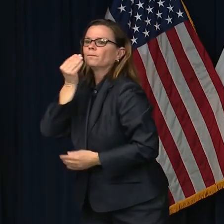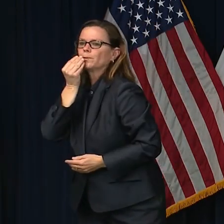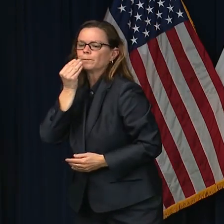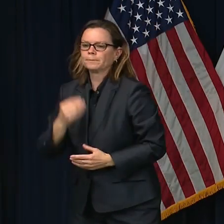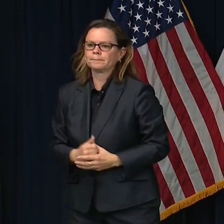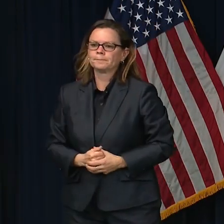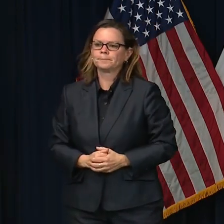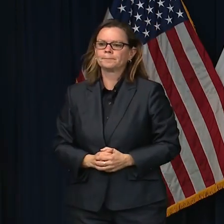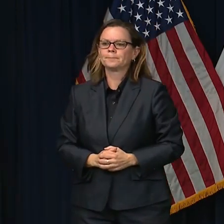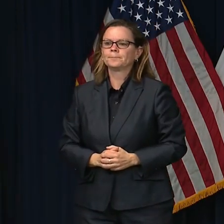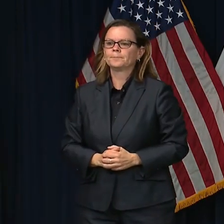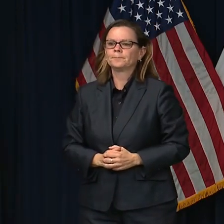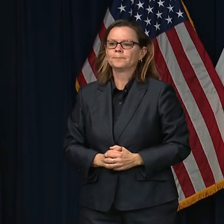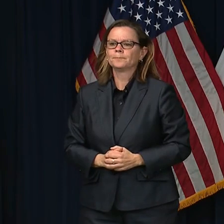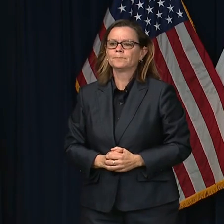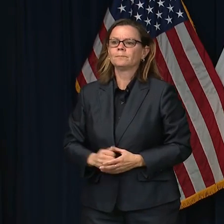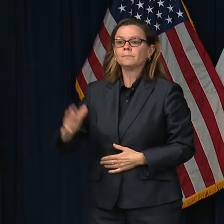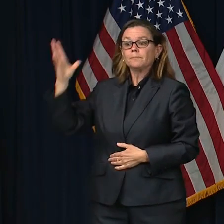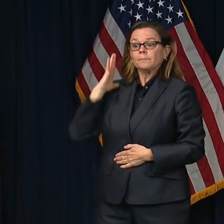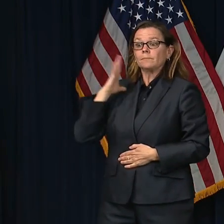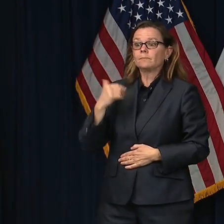referrals per day.